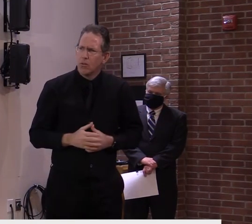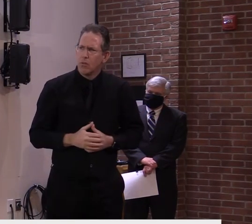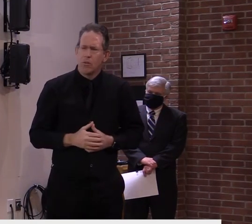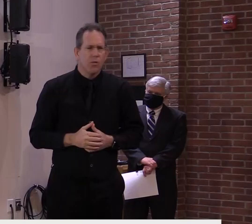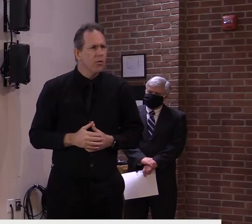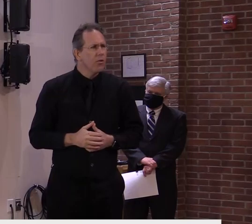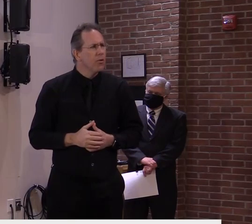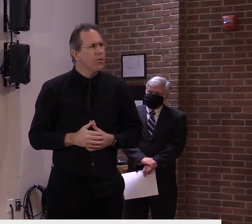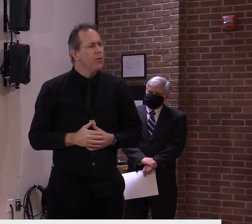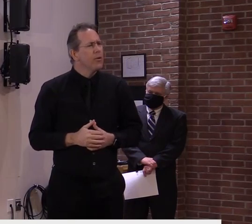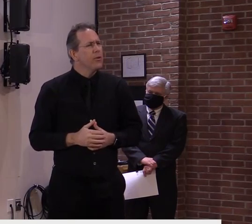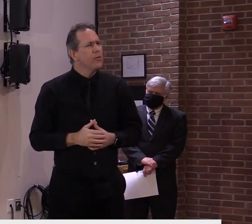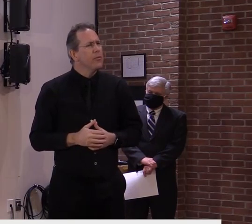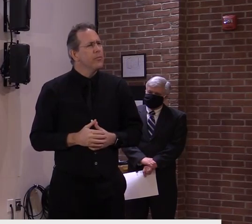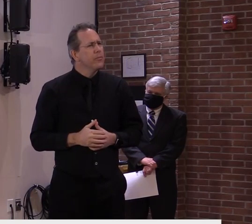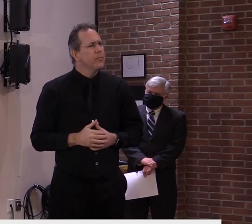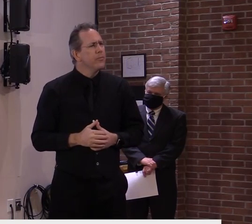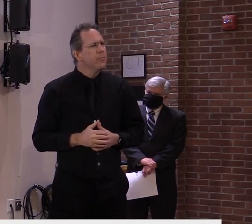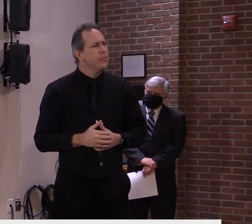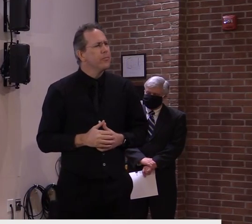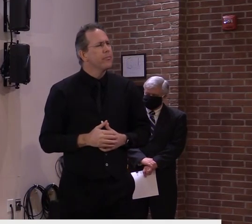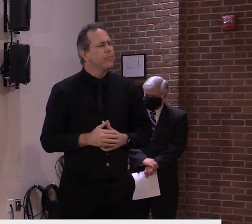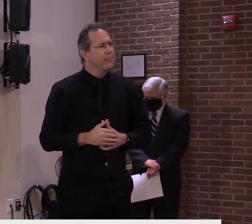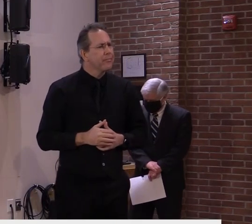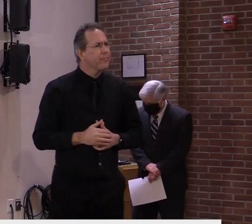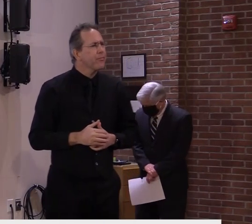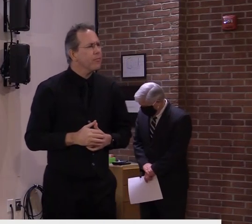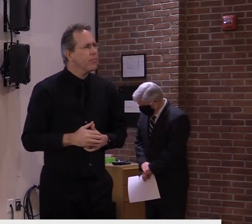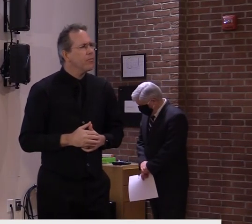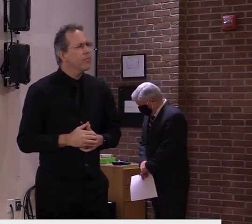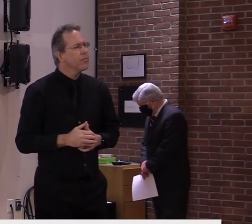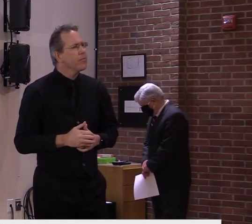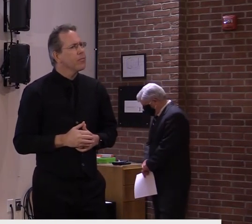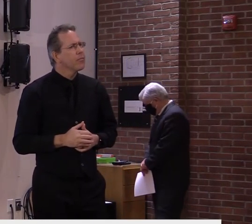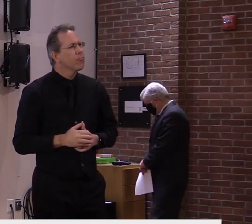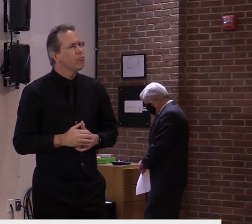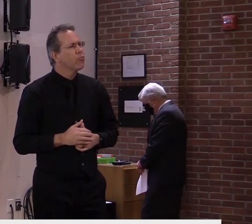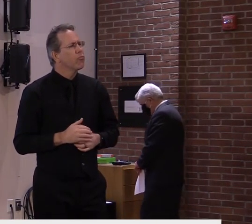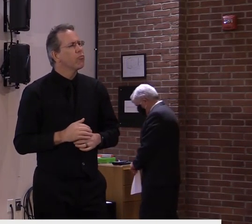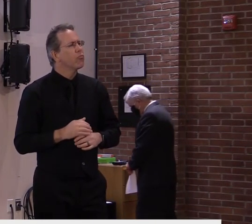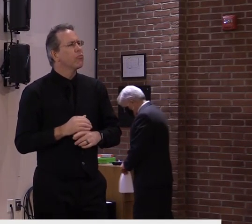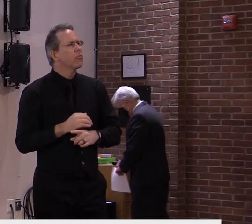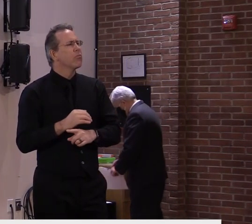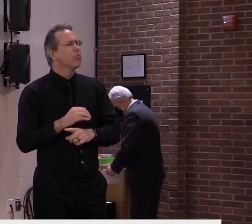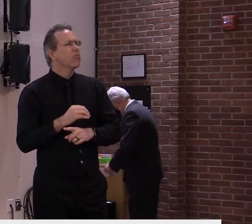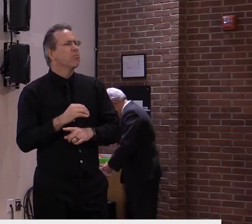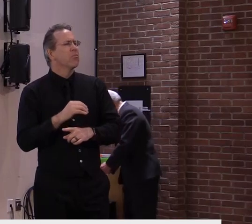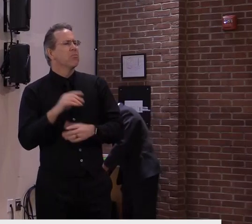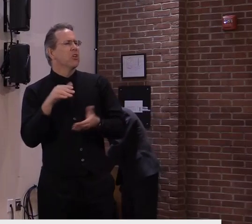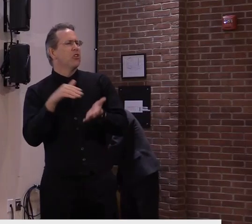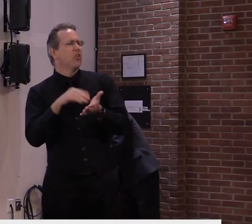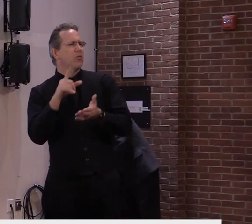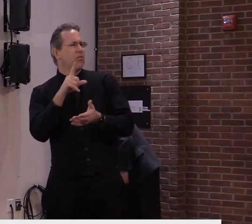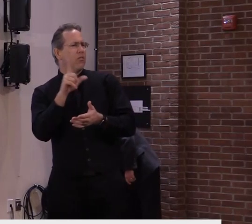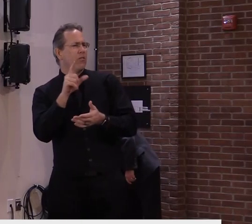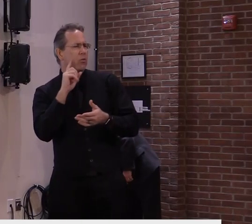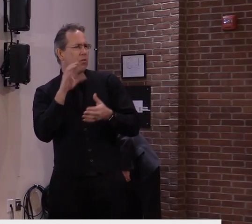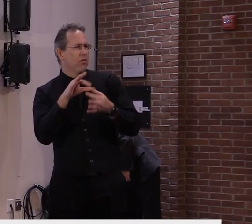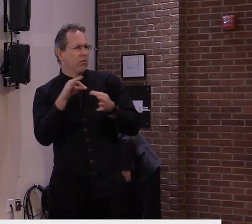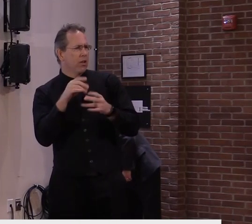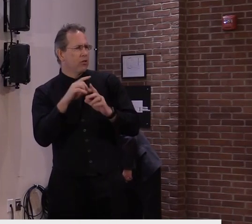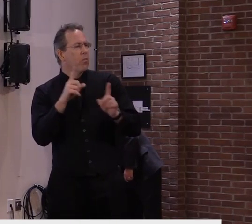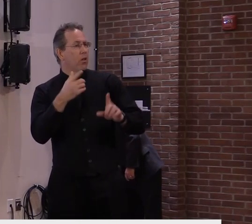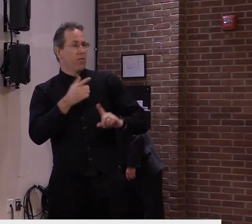described previously. Again, I'll let Commissioner Levine answer that. But from our standpoint, we looked at the data. It seemed